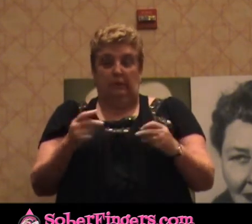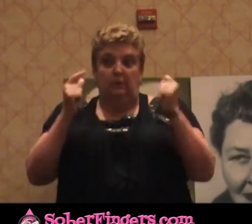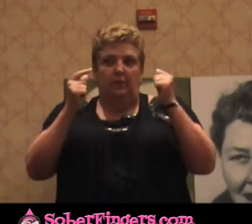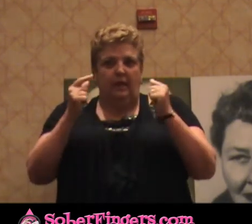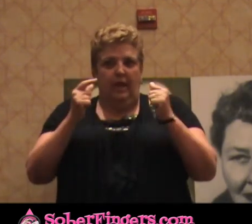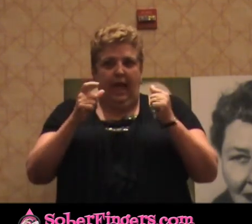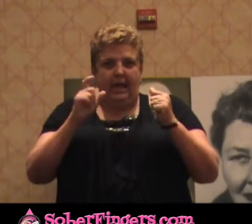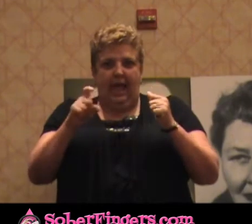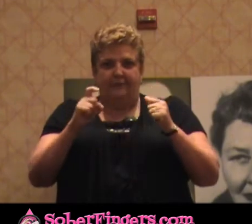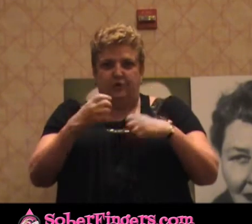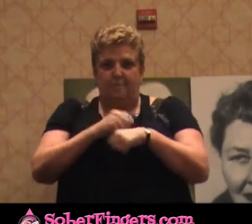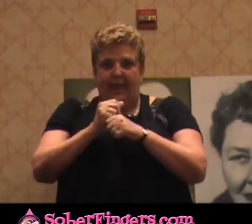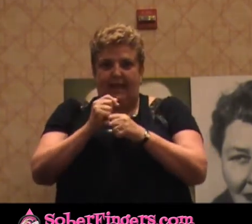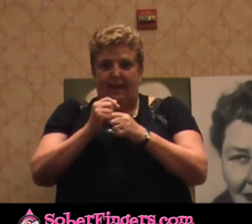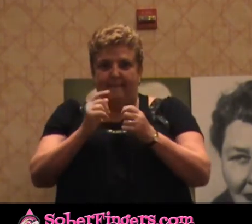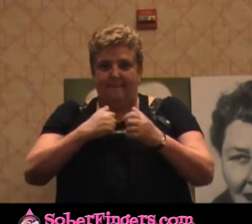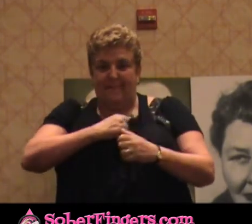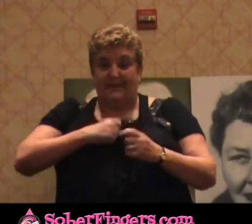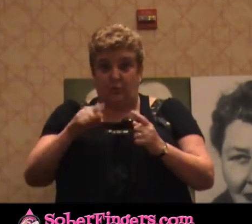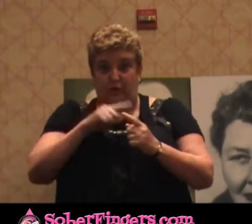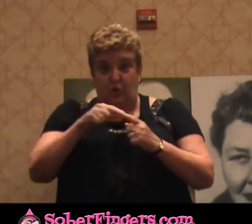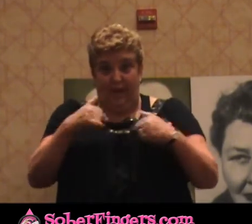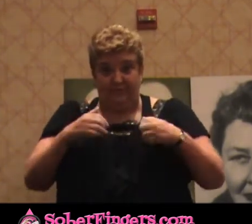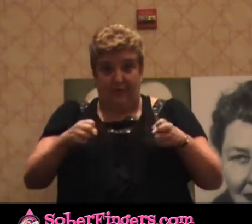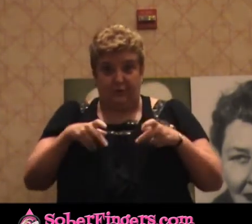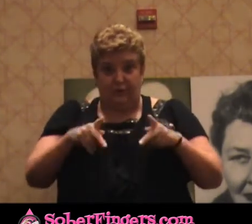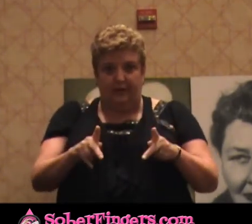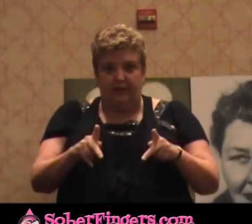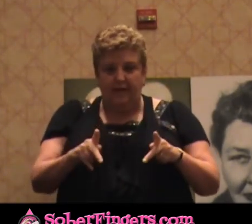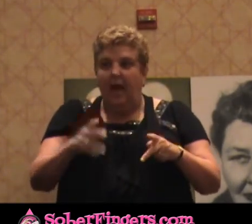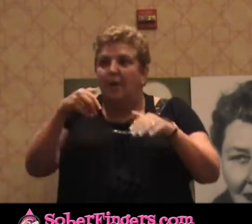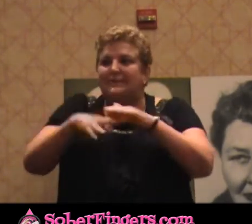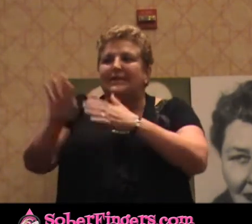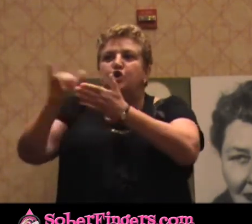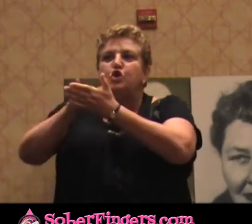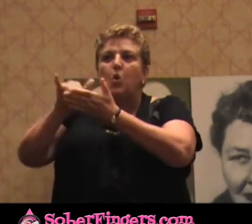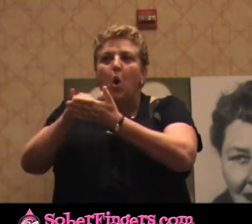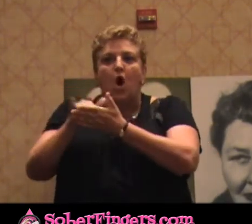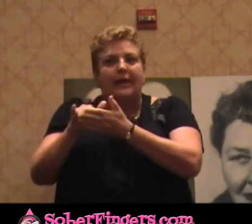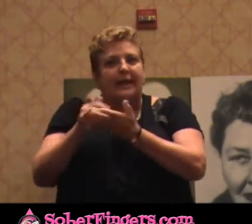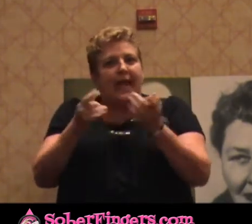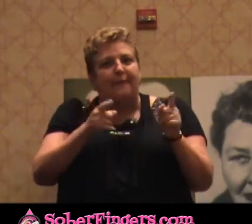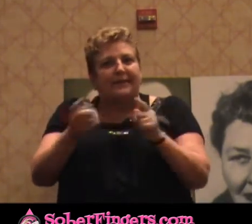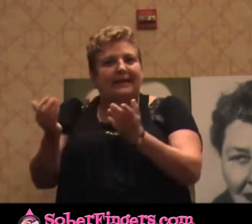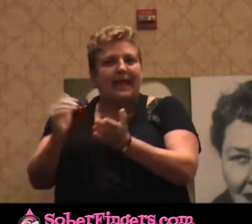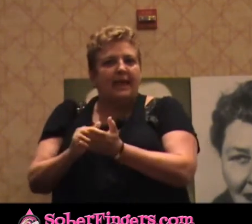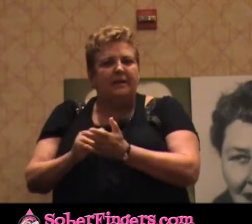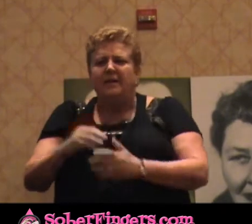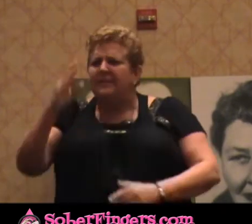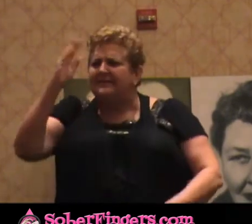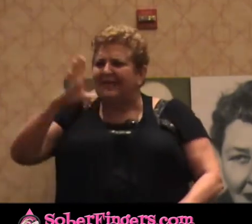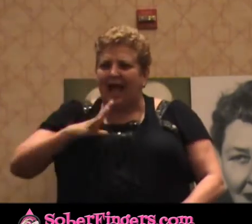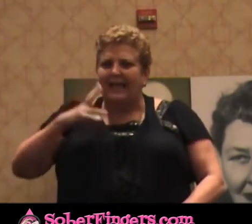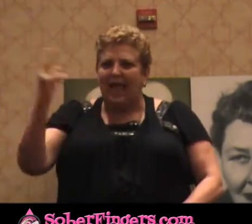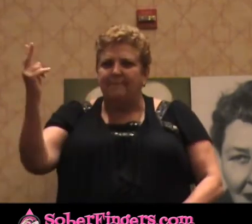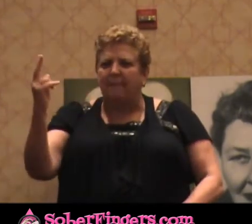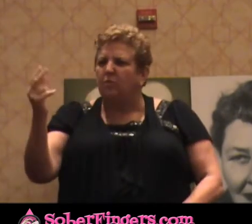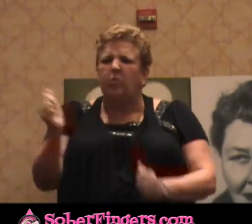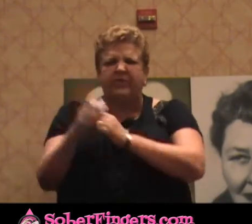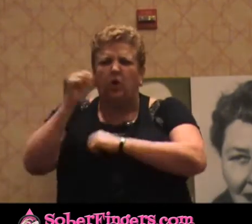I was just in New York a few months ago and that happened to me again. But the guy came up with some girl and he was standing there and he's, I'm coming out